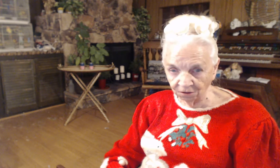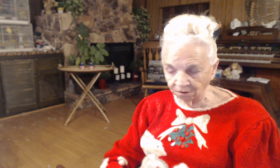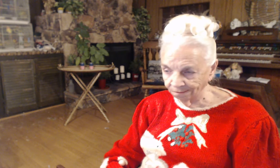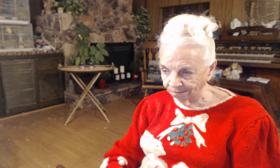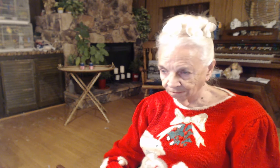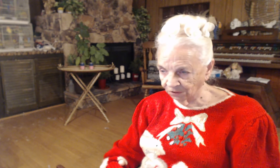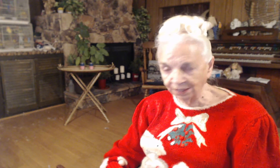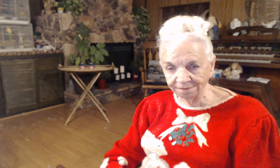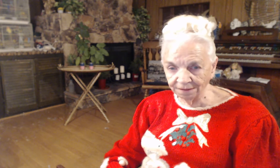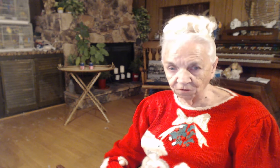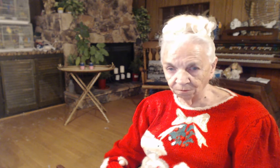She had a fever.